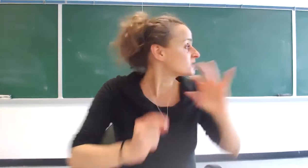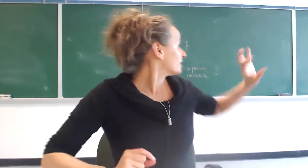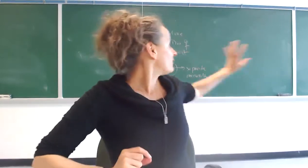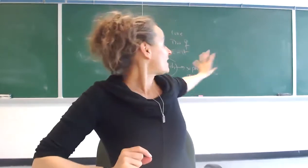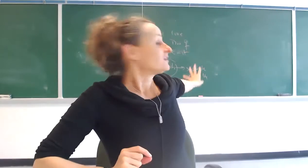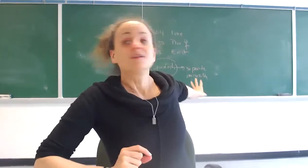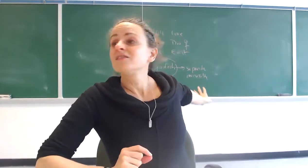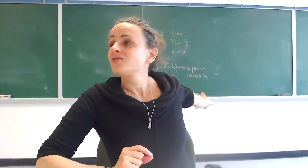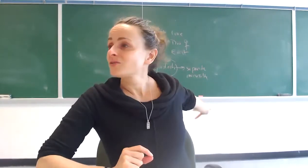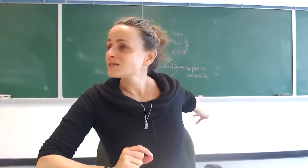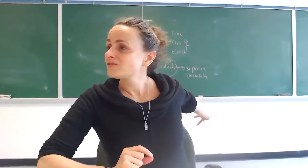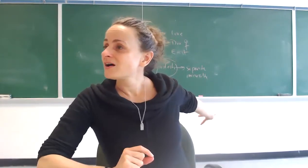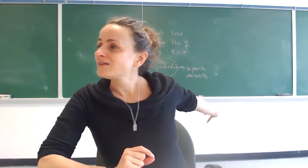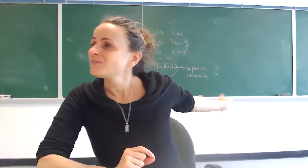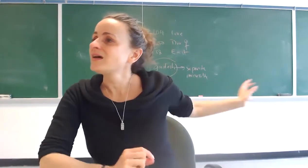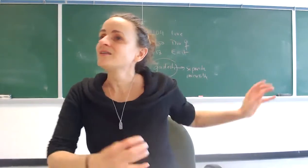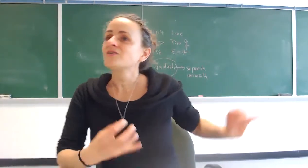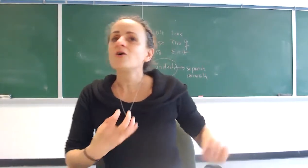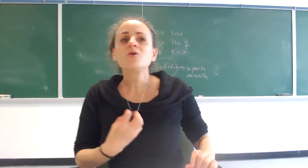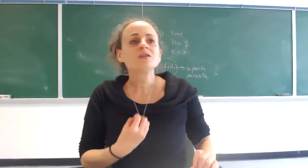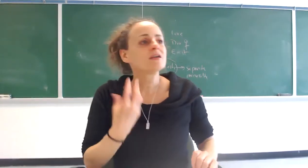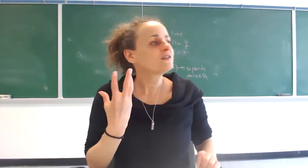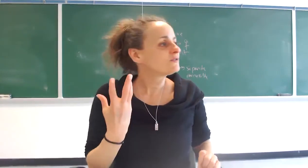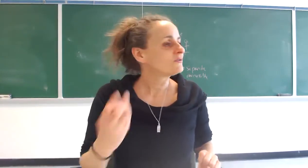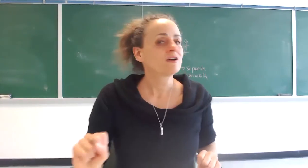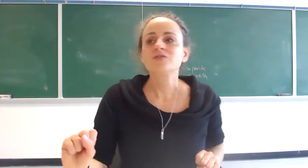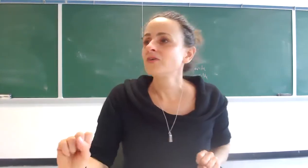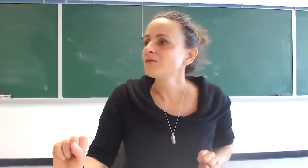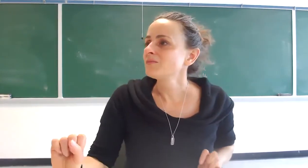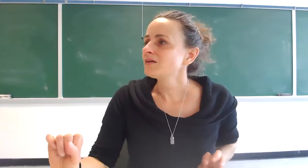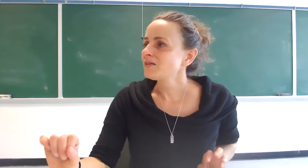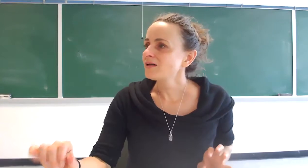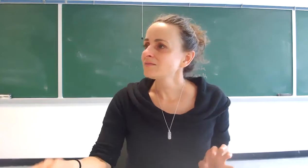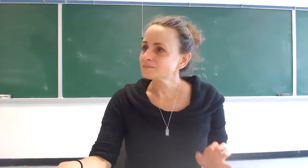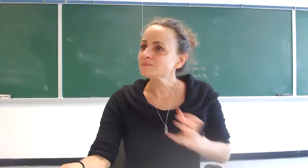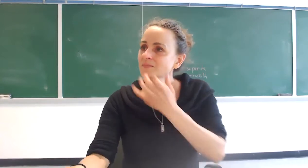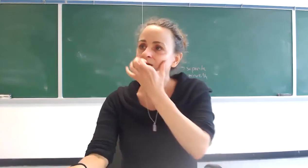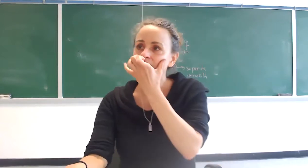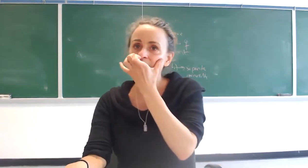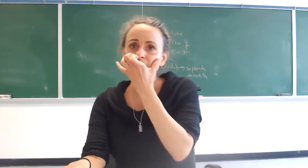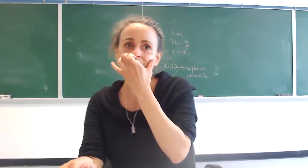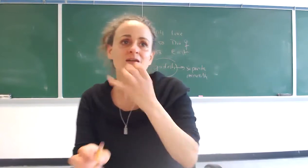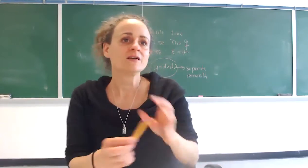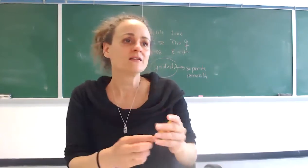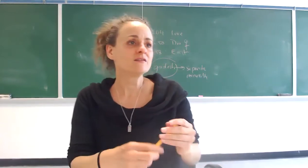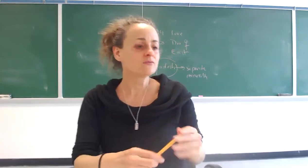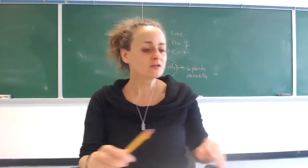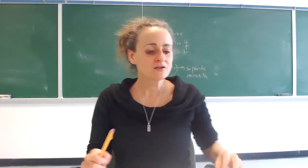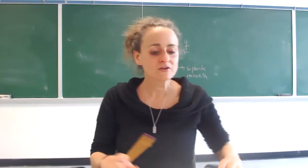that is the trace of god that is the holy in you are you following me on that everyone with me this is really good